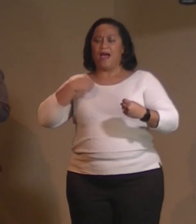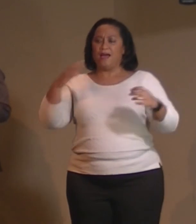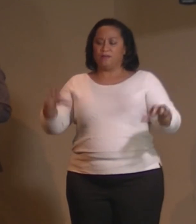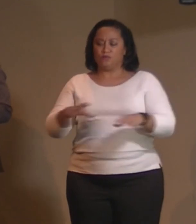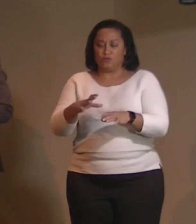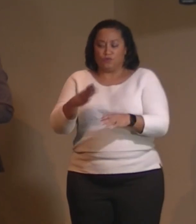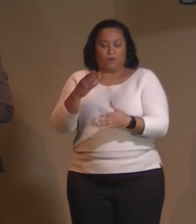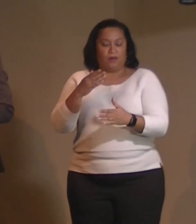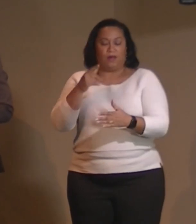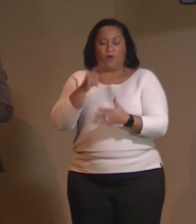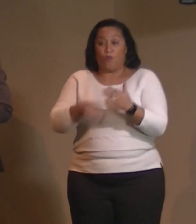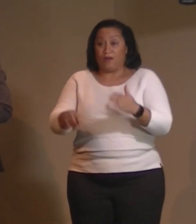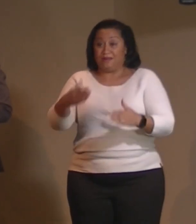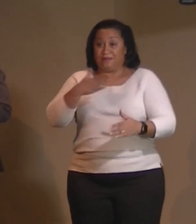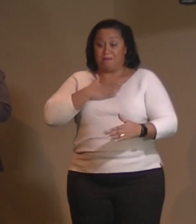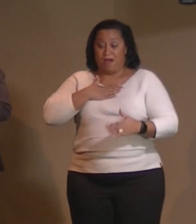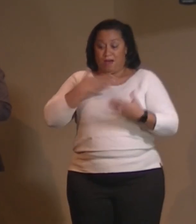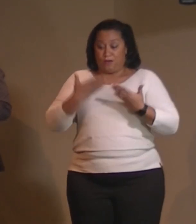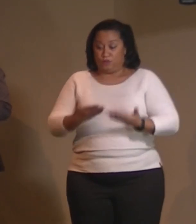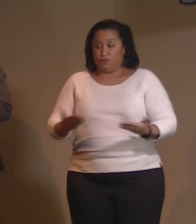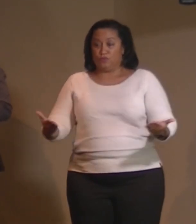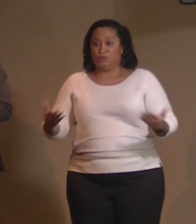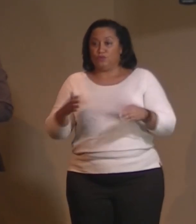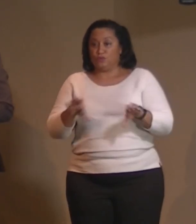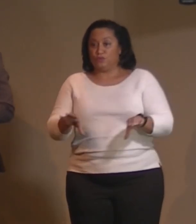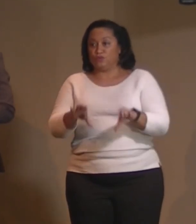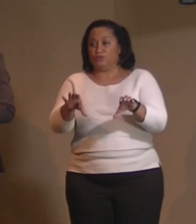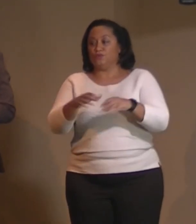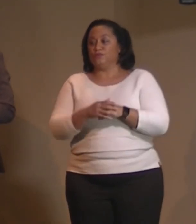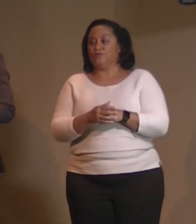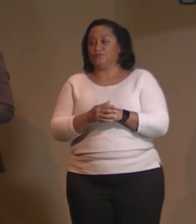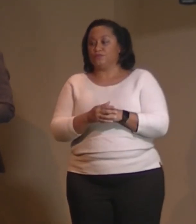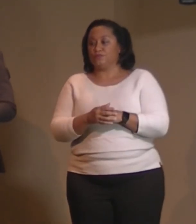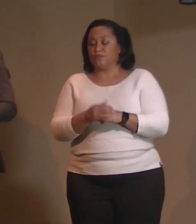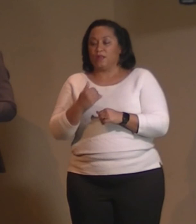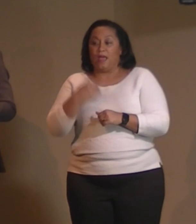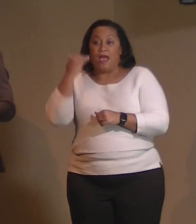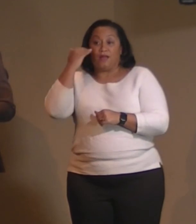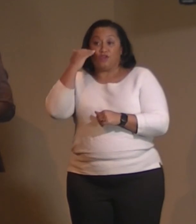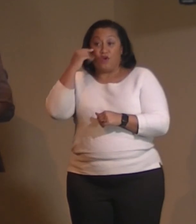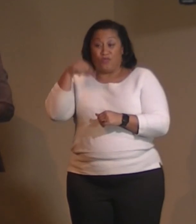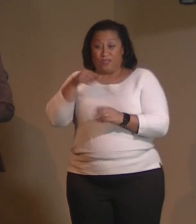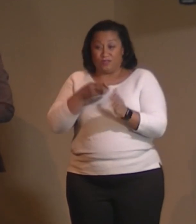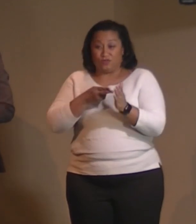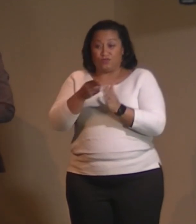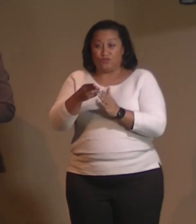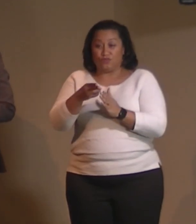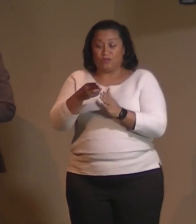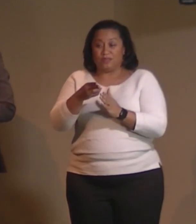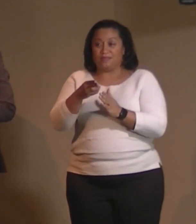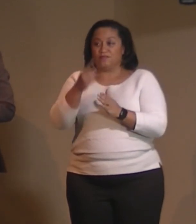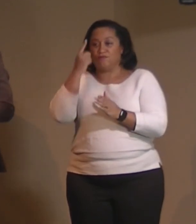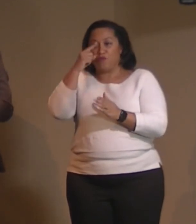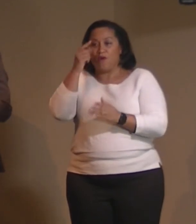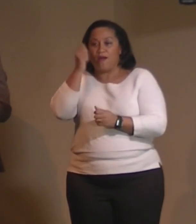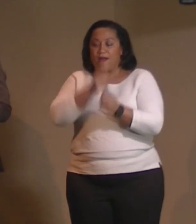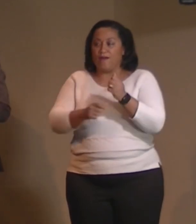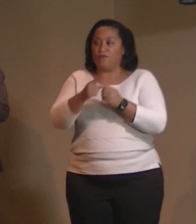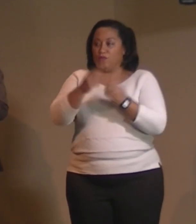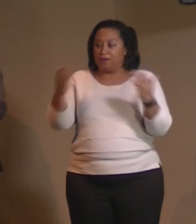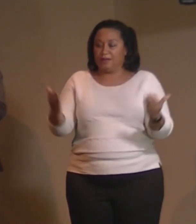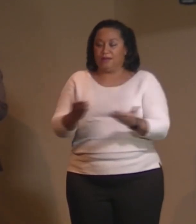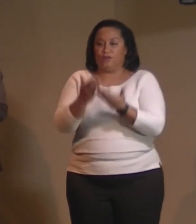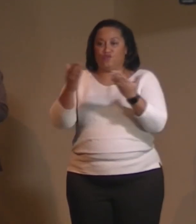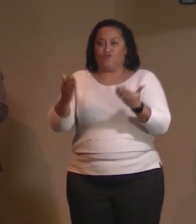what is mine to do. And I know this truth for everyone in this beloved community. We are